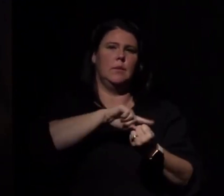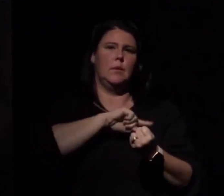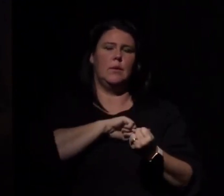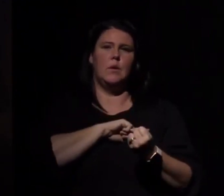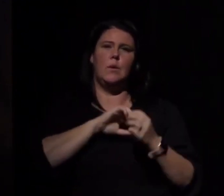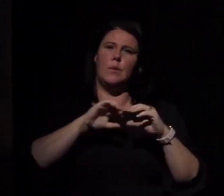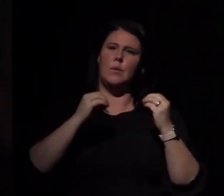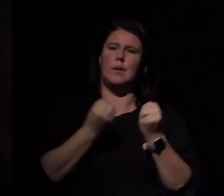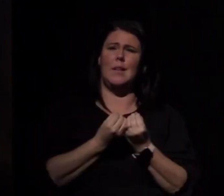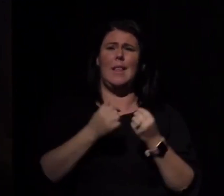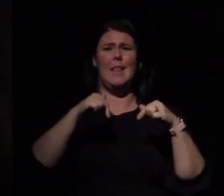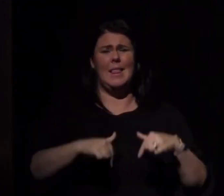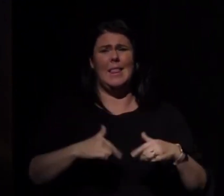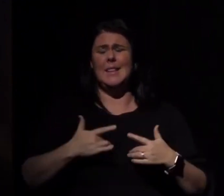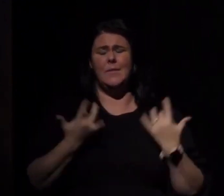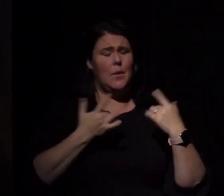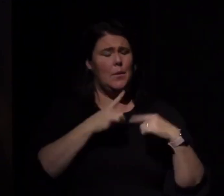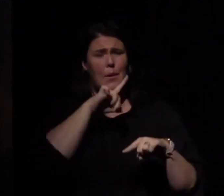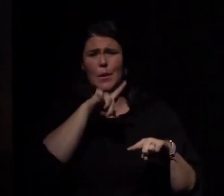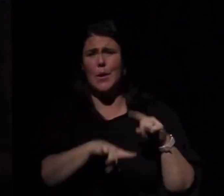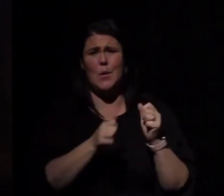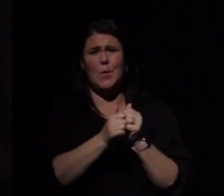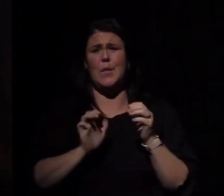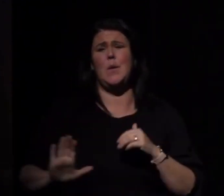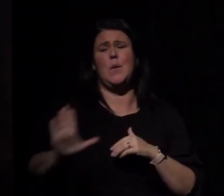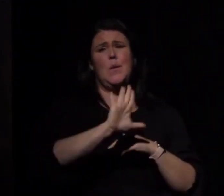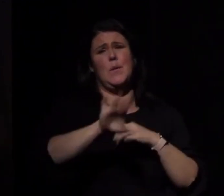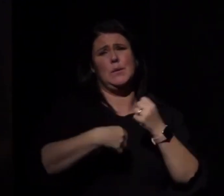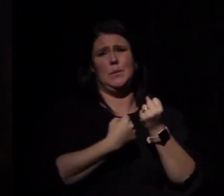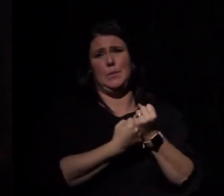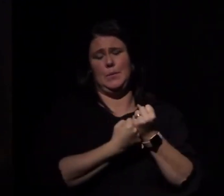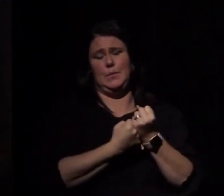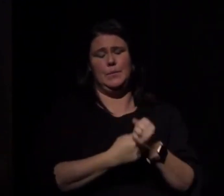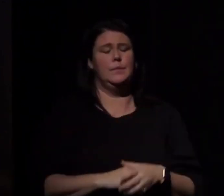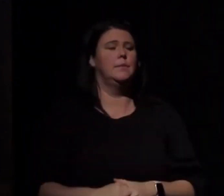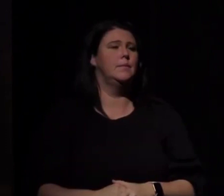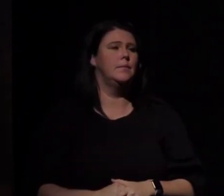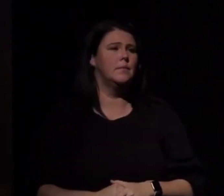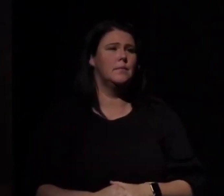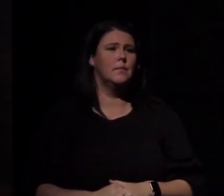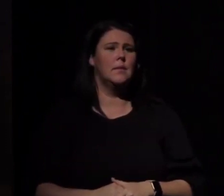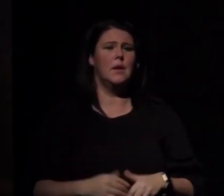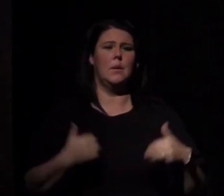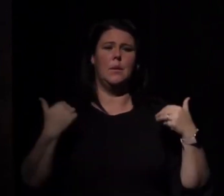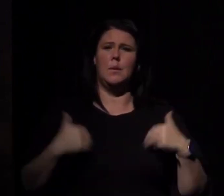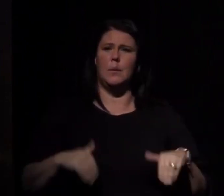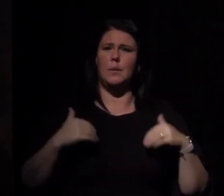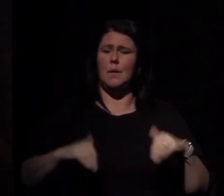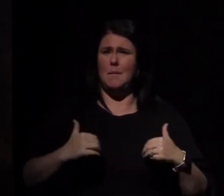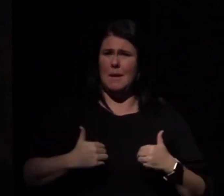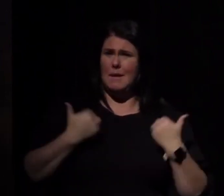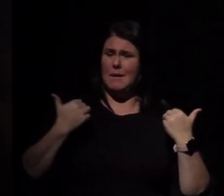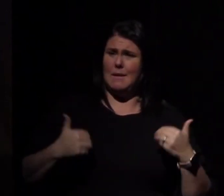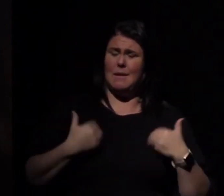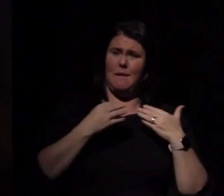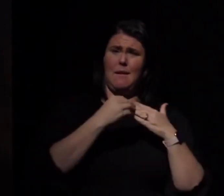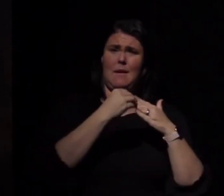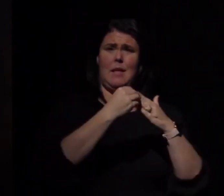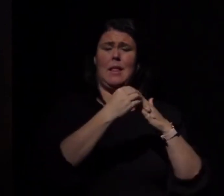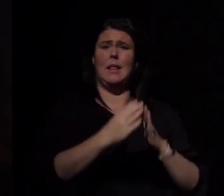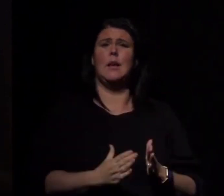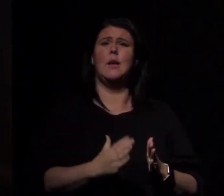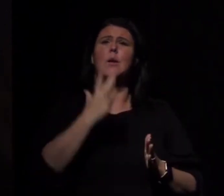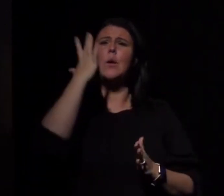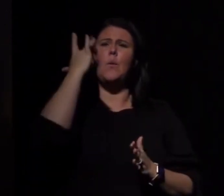This event wouldn't have been made possible without you all. What has really made me the young leader I am today is a